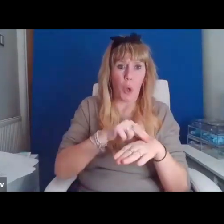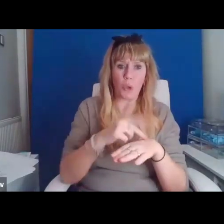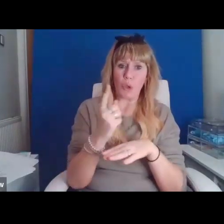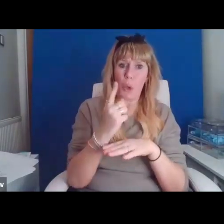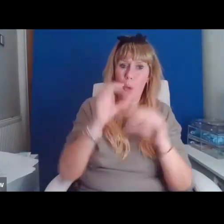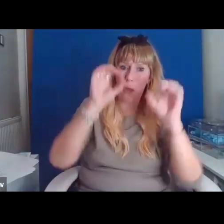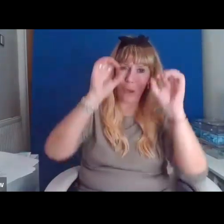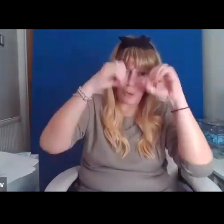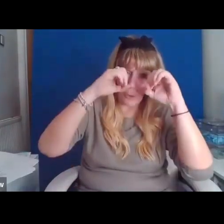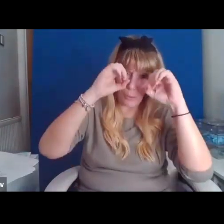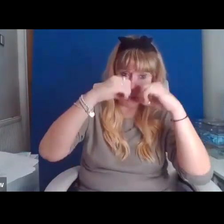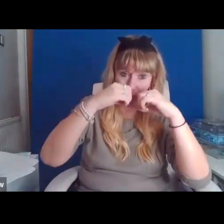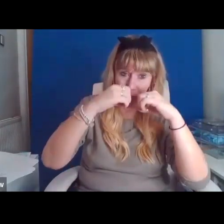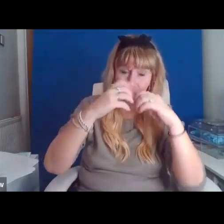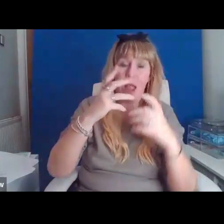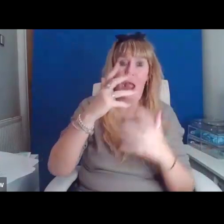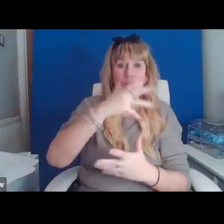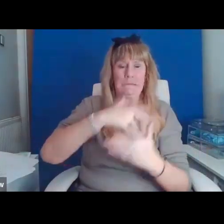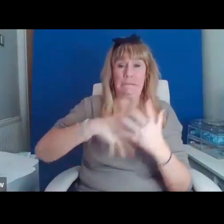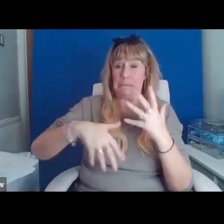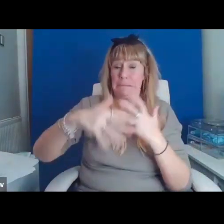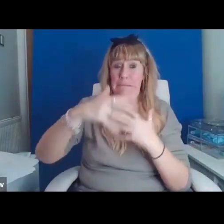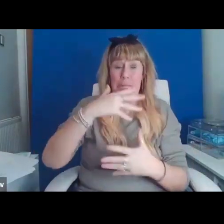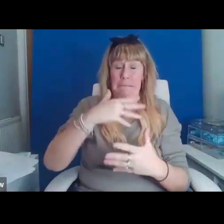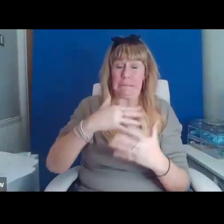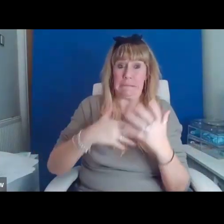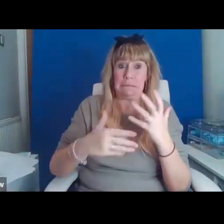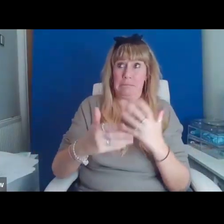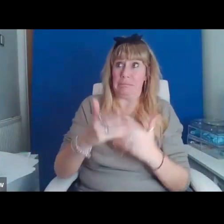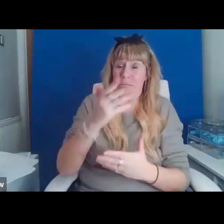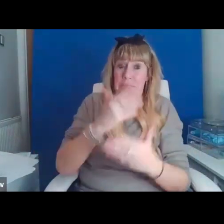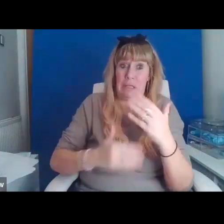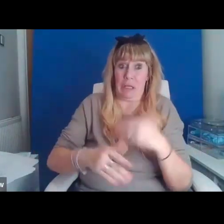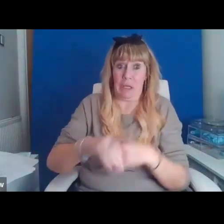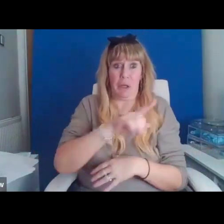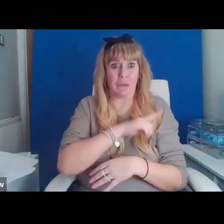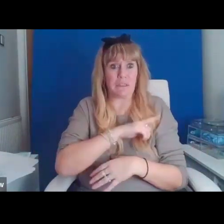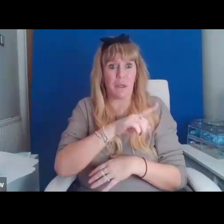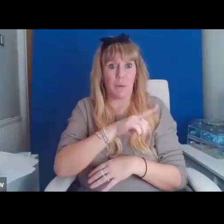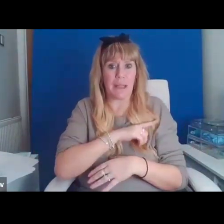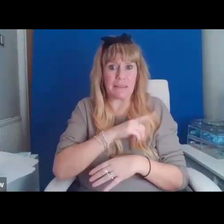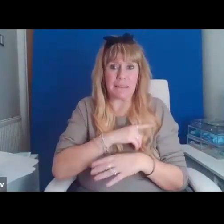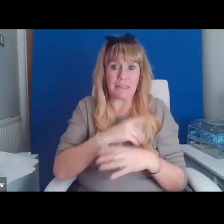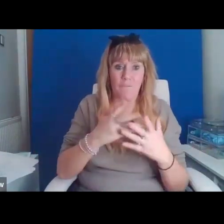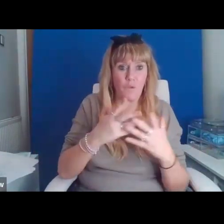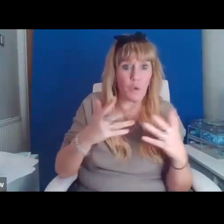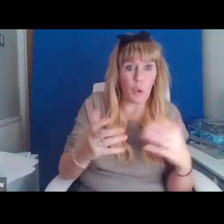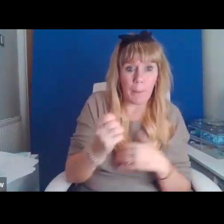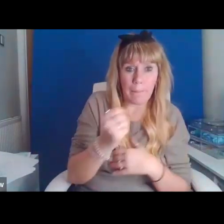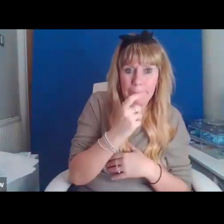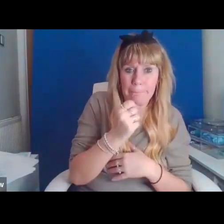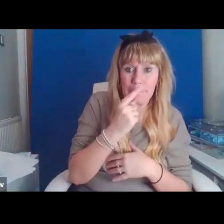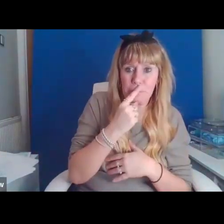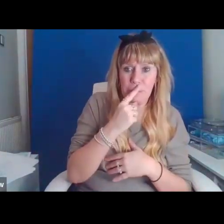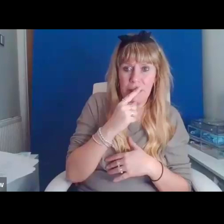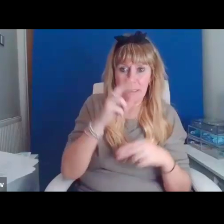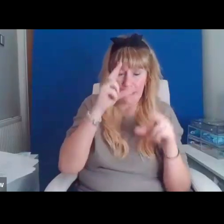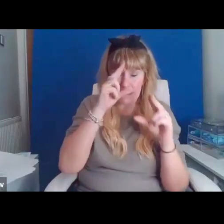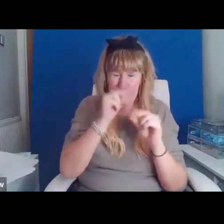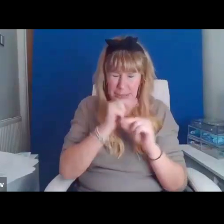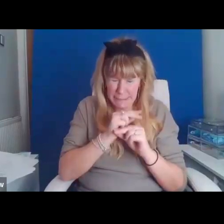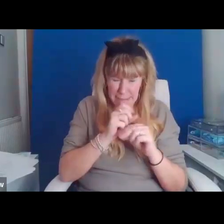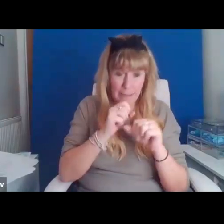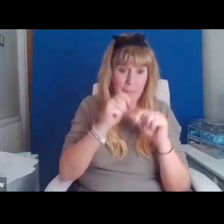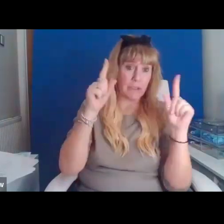contraindicated combinations, consequences of high dose. Sleep anxious, wake